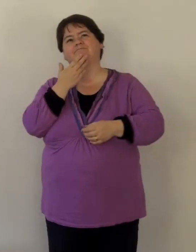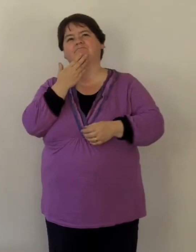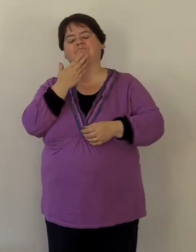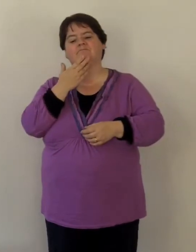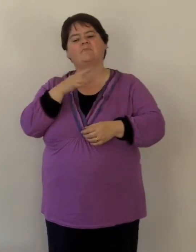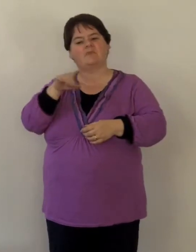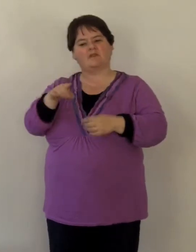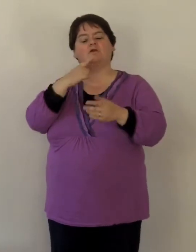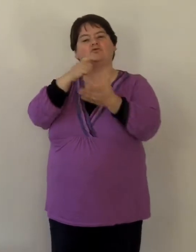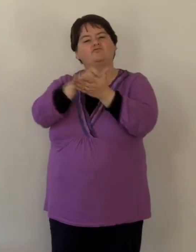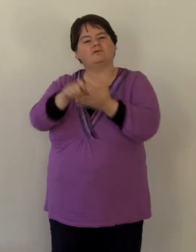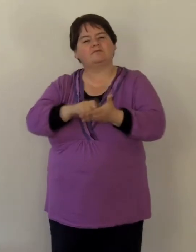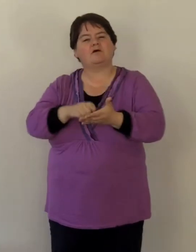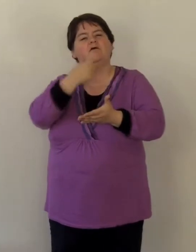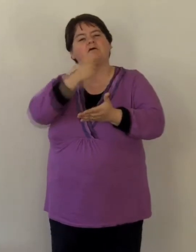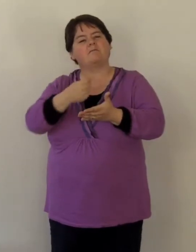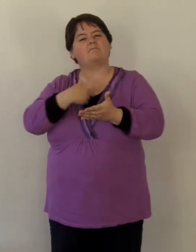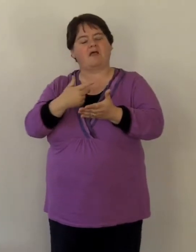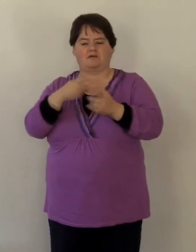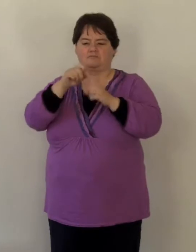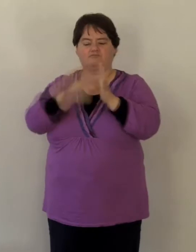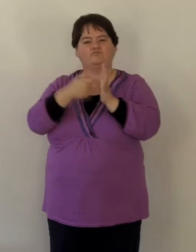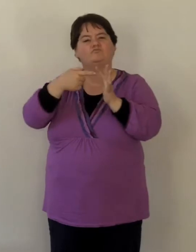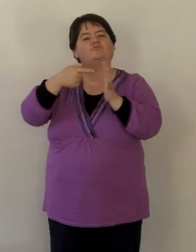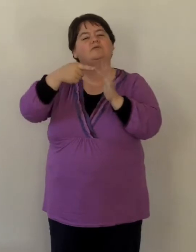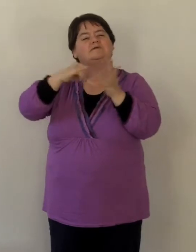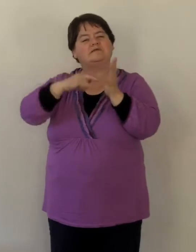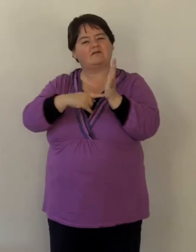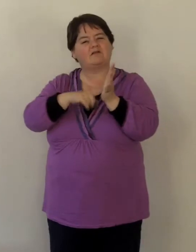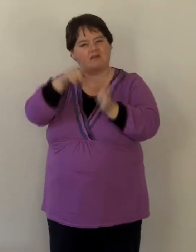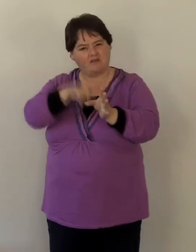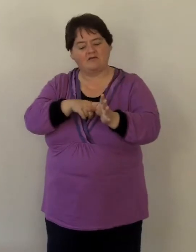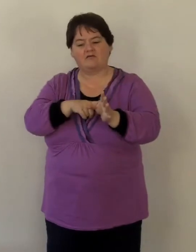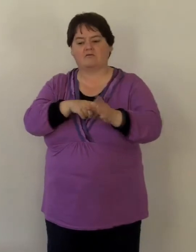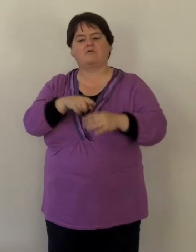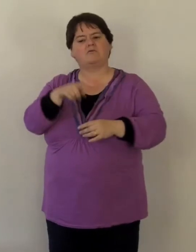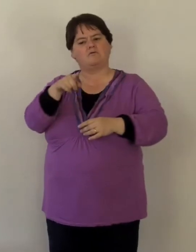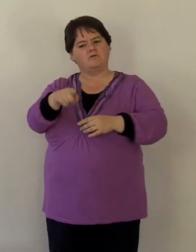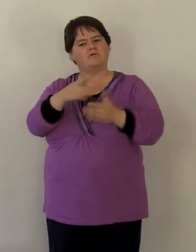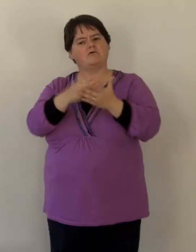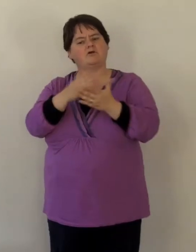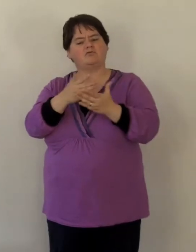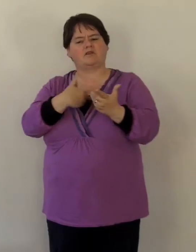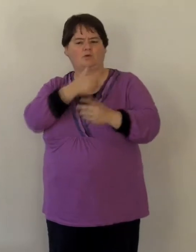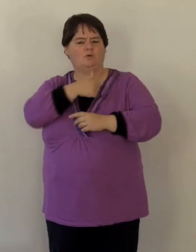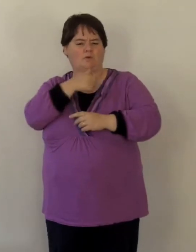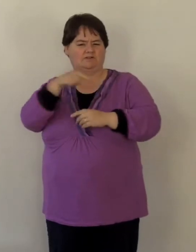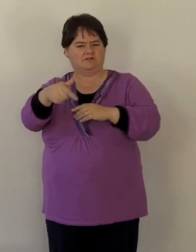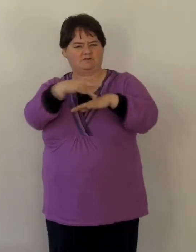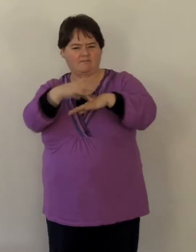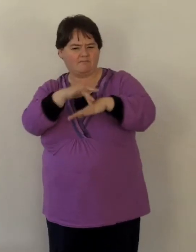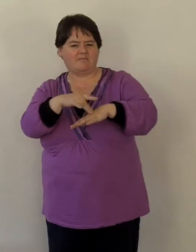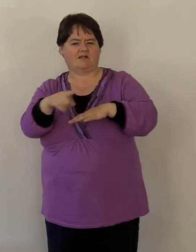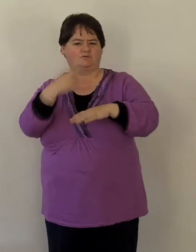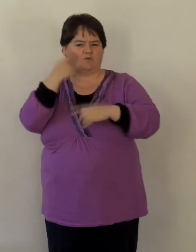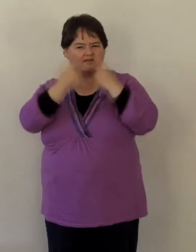J.B. Priestley's time plays where he used time to shine a light and create interesting perspectives